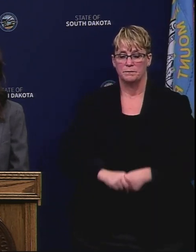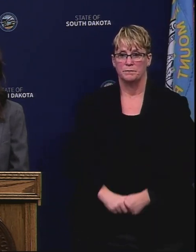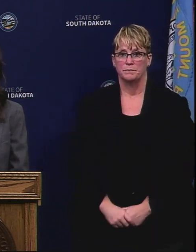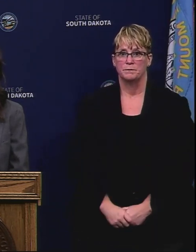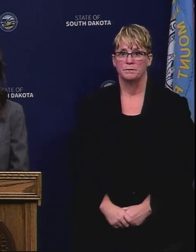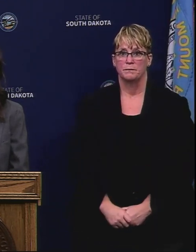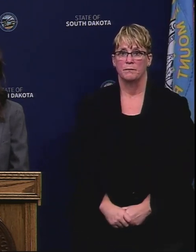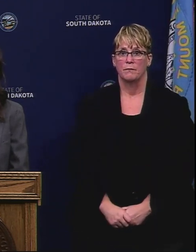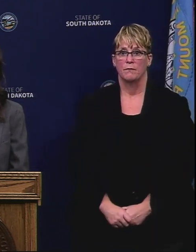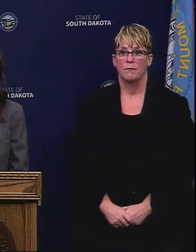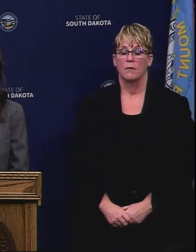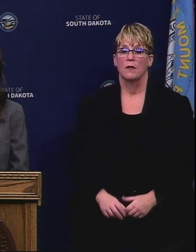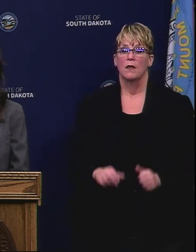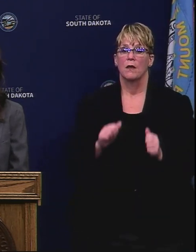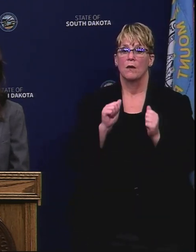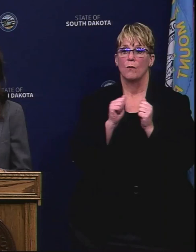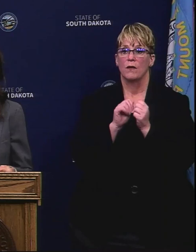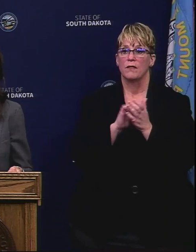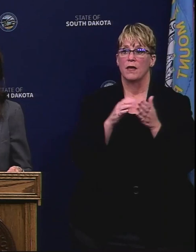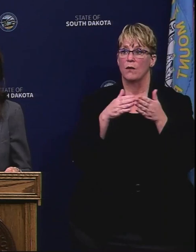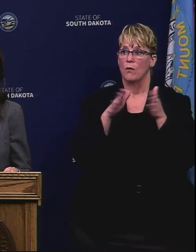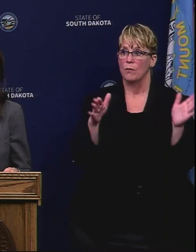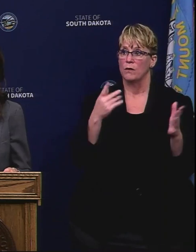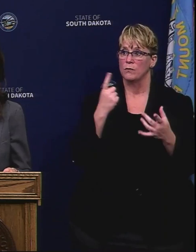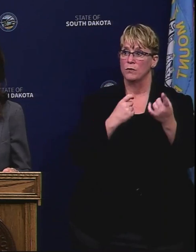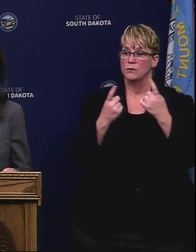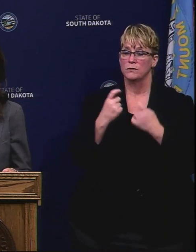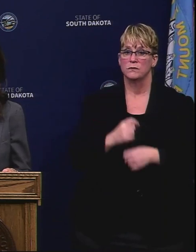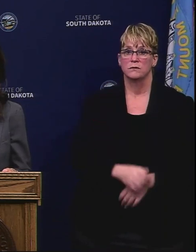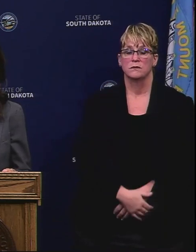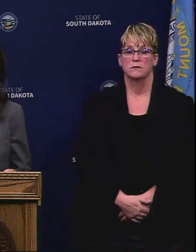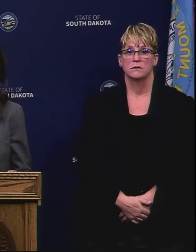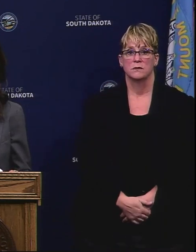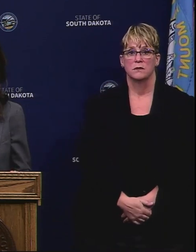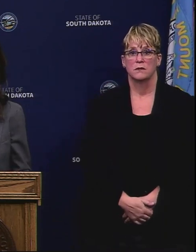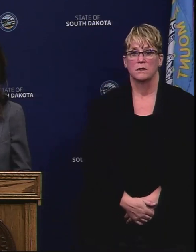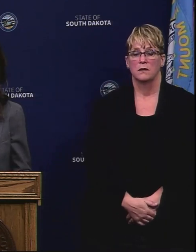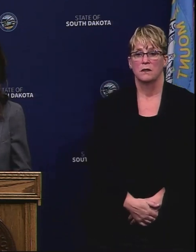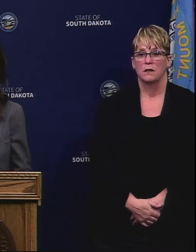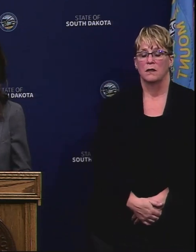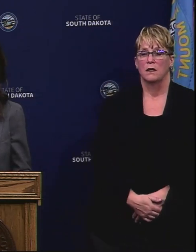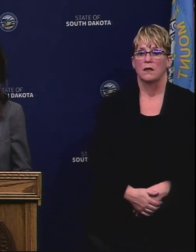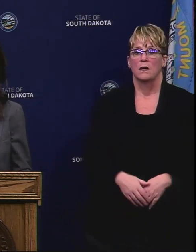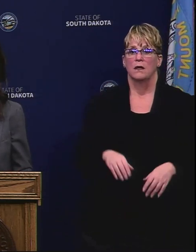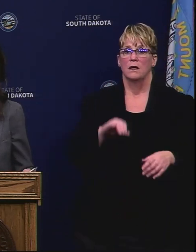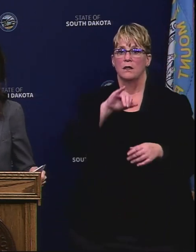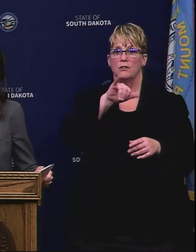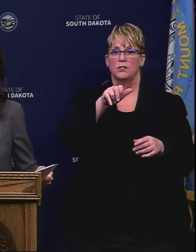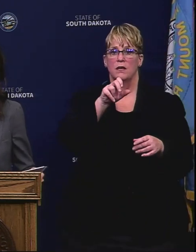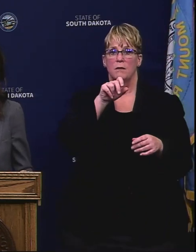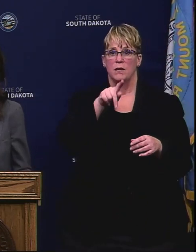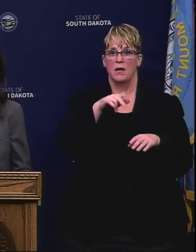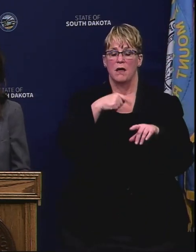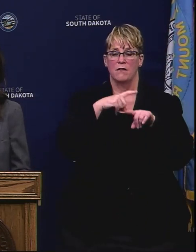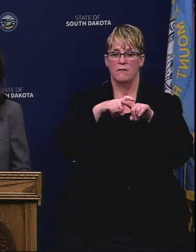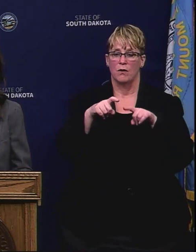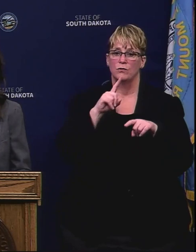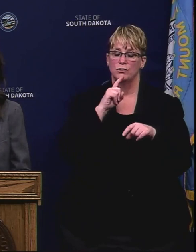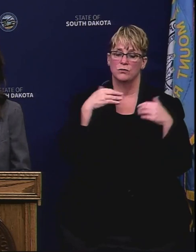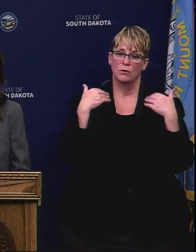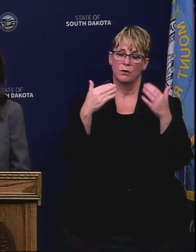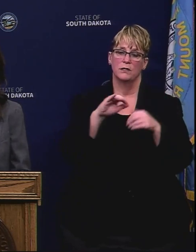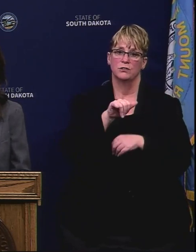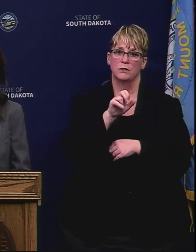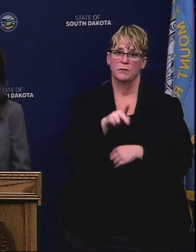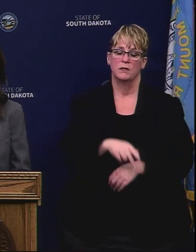With that let's open it up to any questions that you may have. Governor JP at KOR Newsradio. Sure go ahead